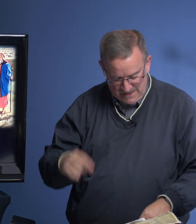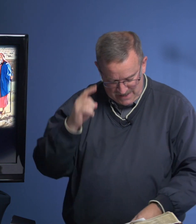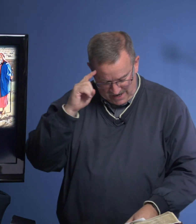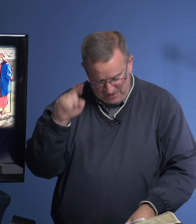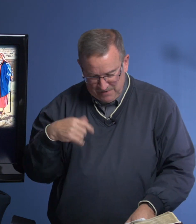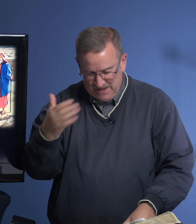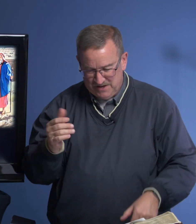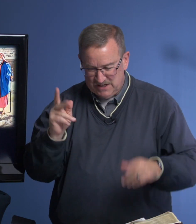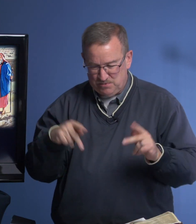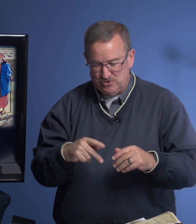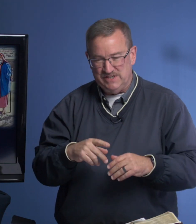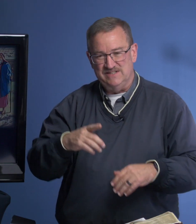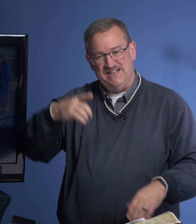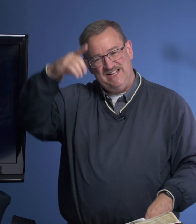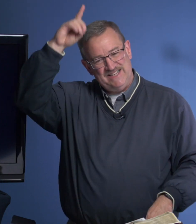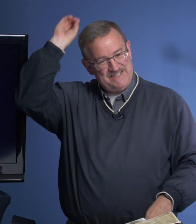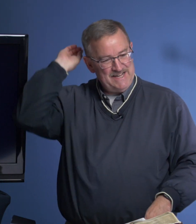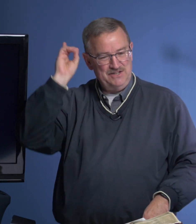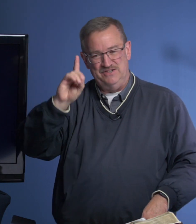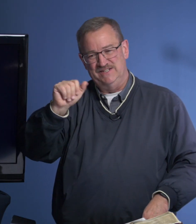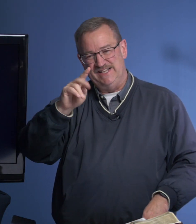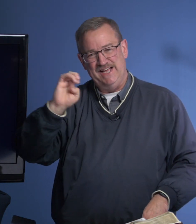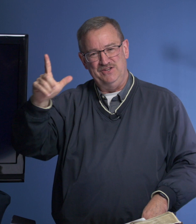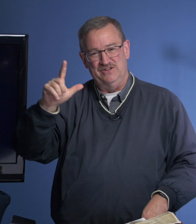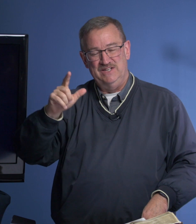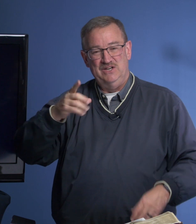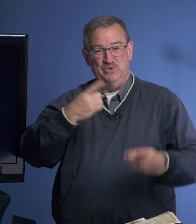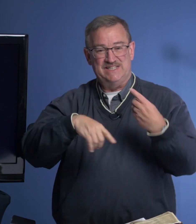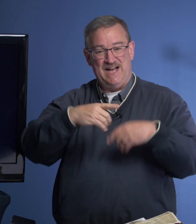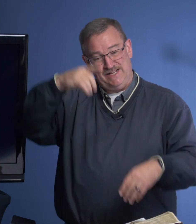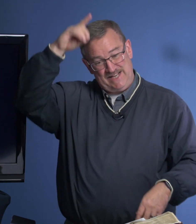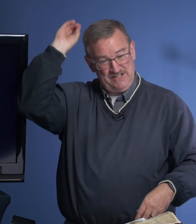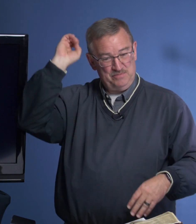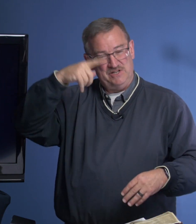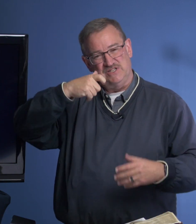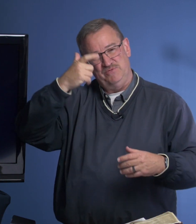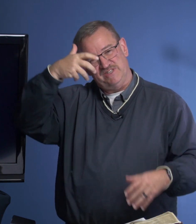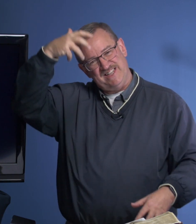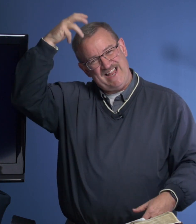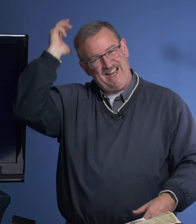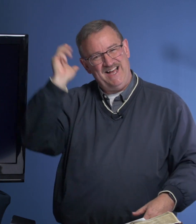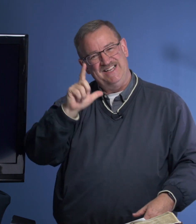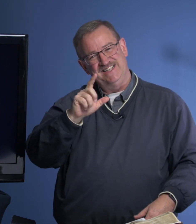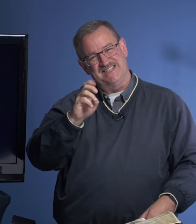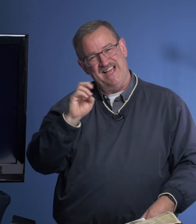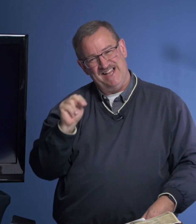I think about the next person is Daniel. Daniel. We signed Daniel because he was in that lion's den.